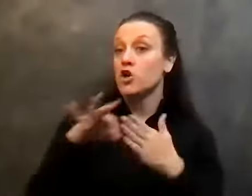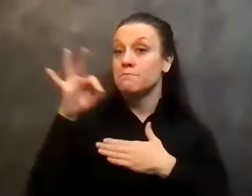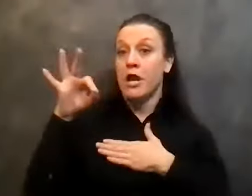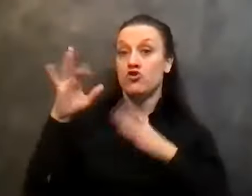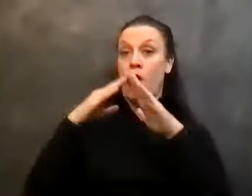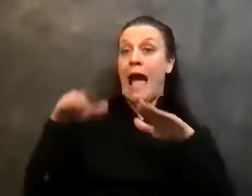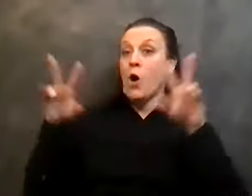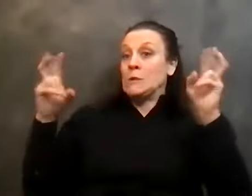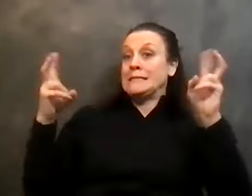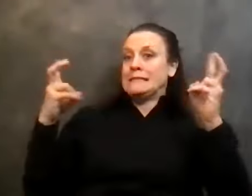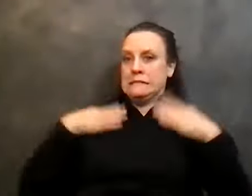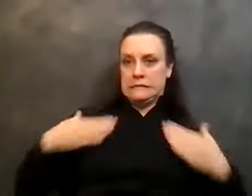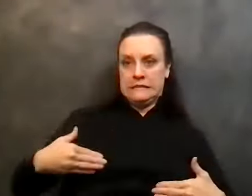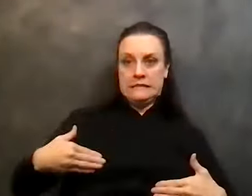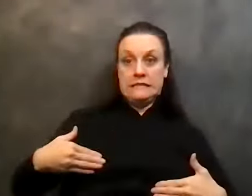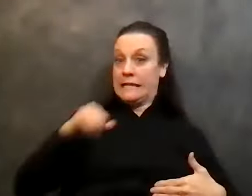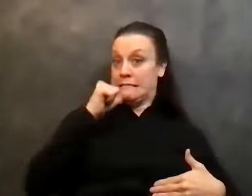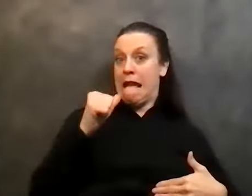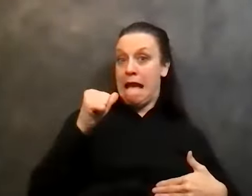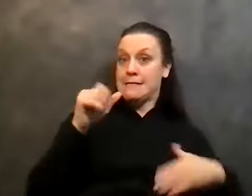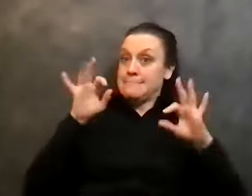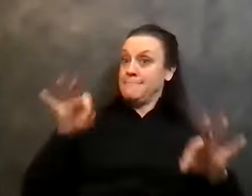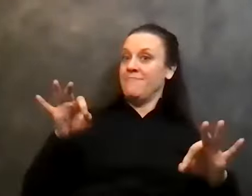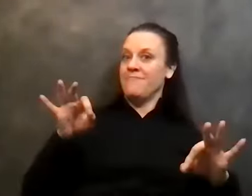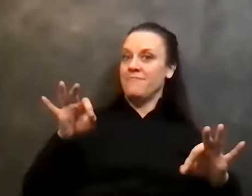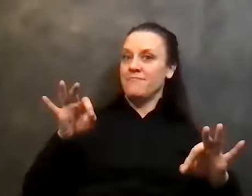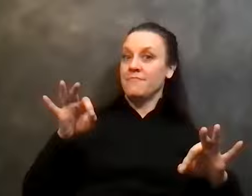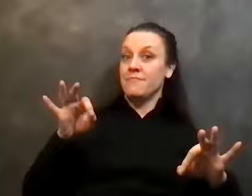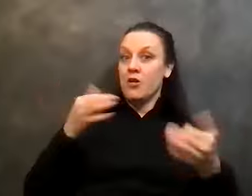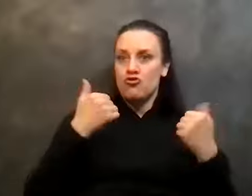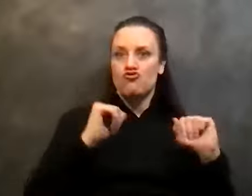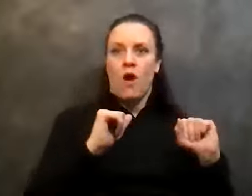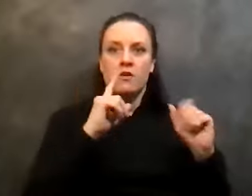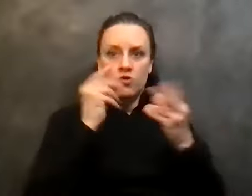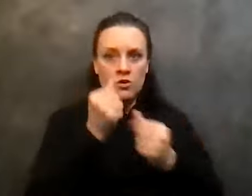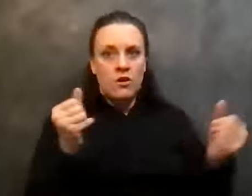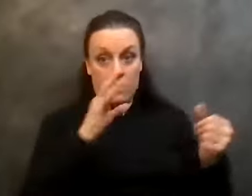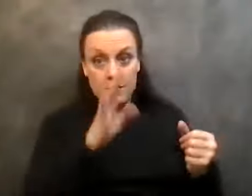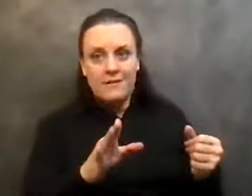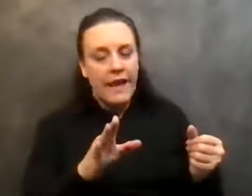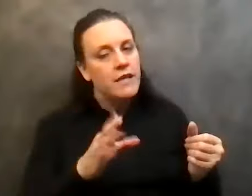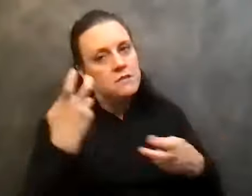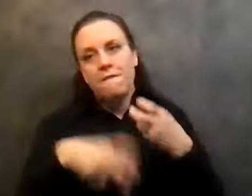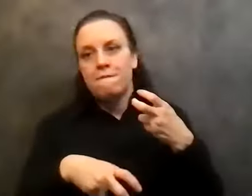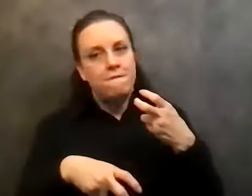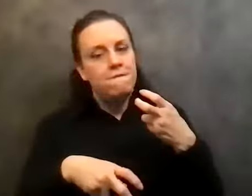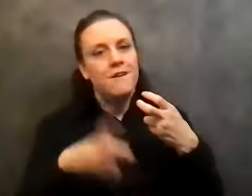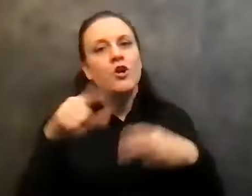order, the trials and the low spots ahead are going to be too tough for us to get through. I think all of us have seen relapse. We've seen